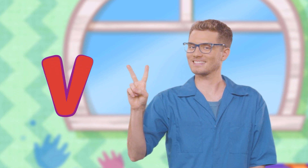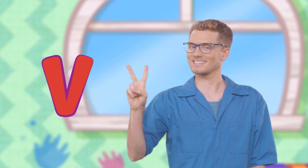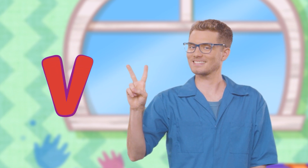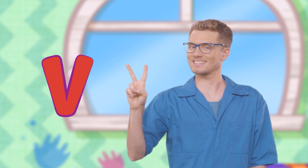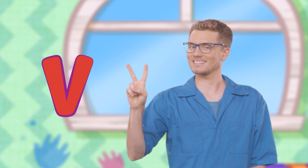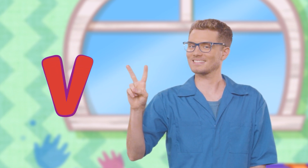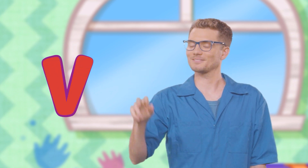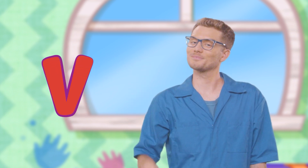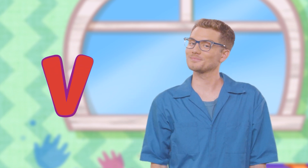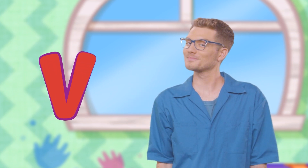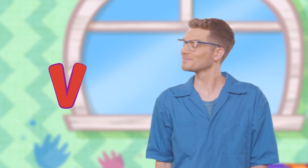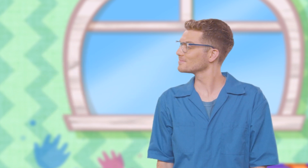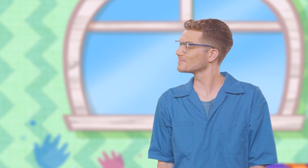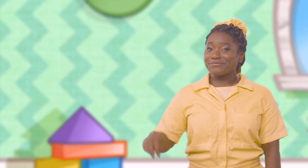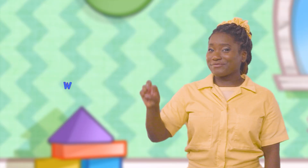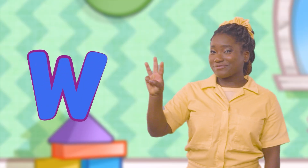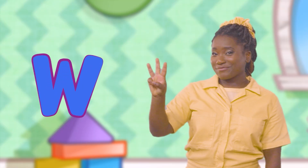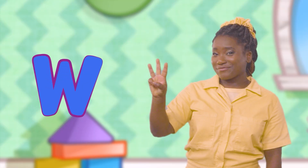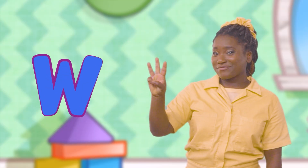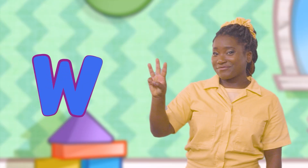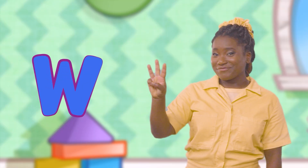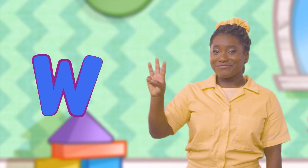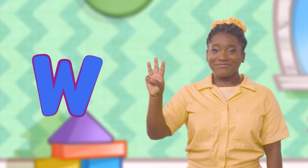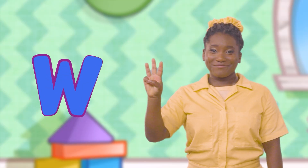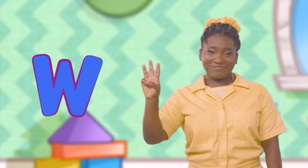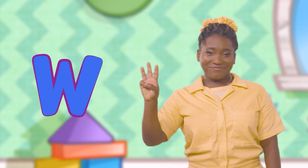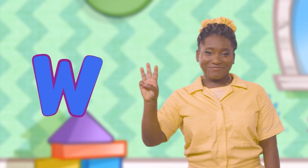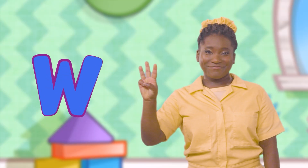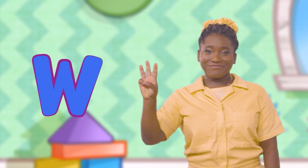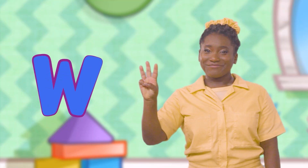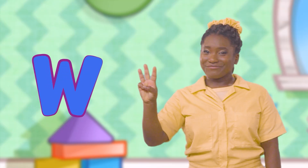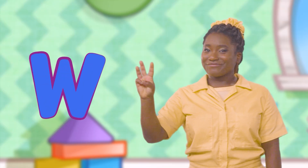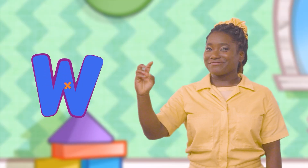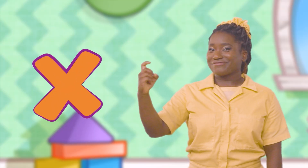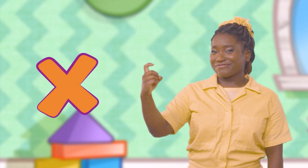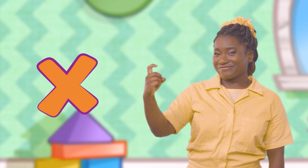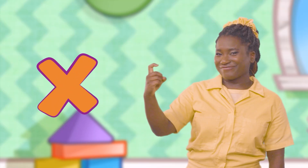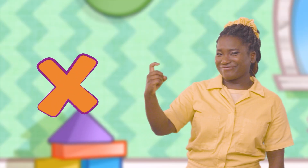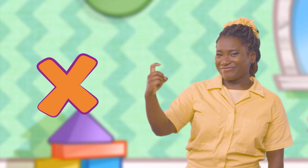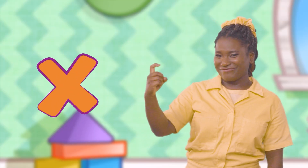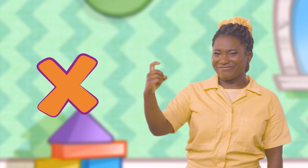-E-W-U-X